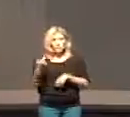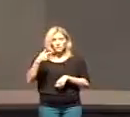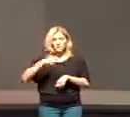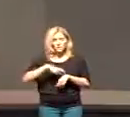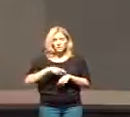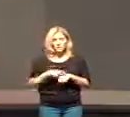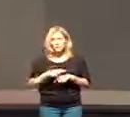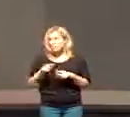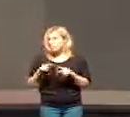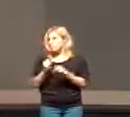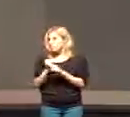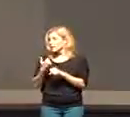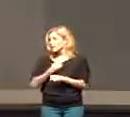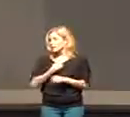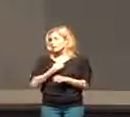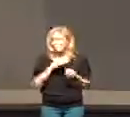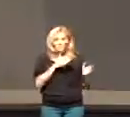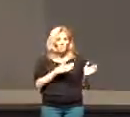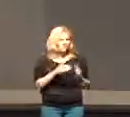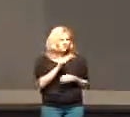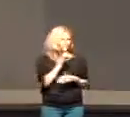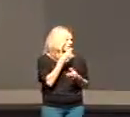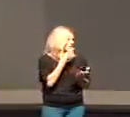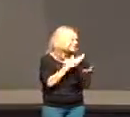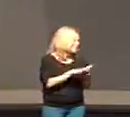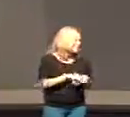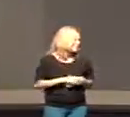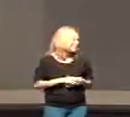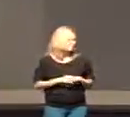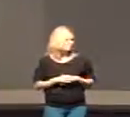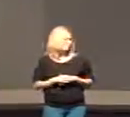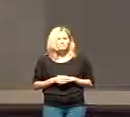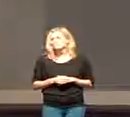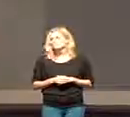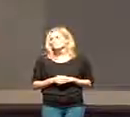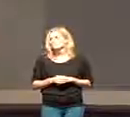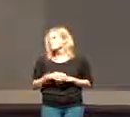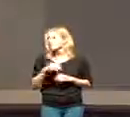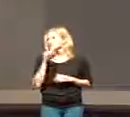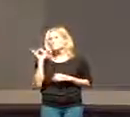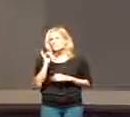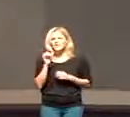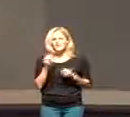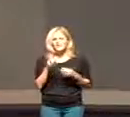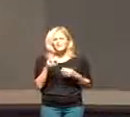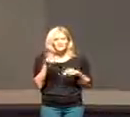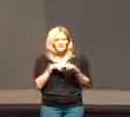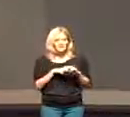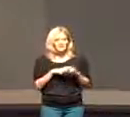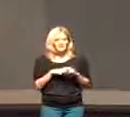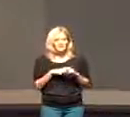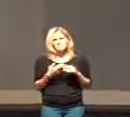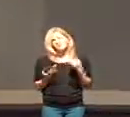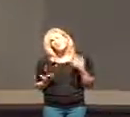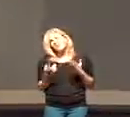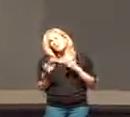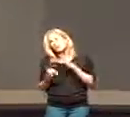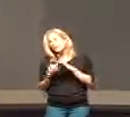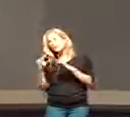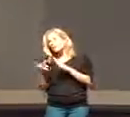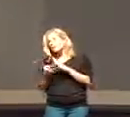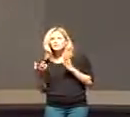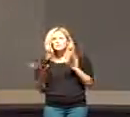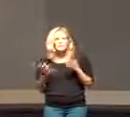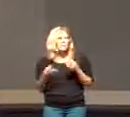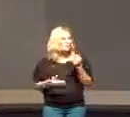when we make our own plans they're not bad plans it's not like many of us sit down I know maybe we